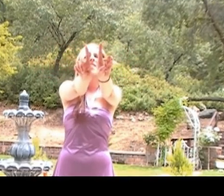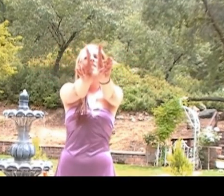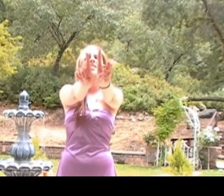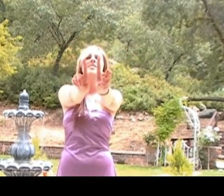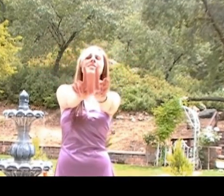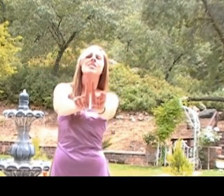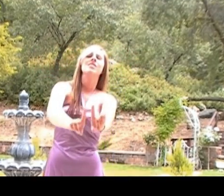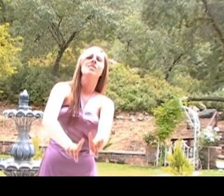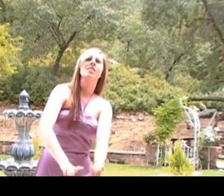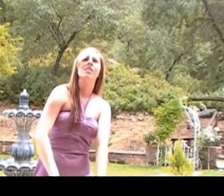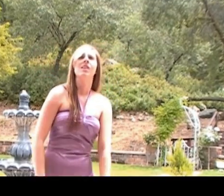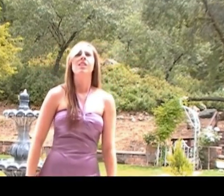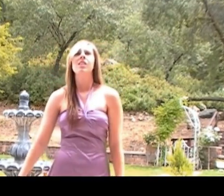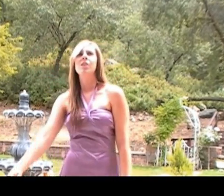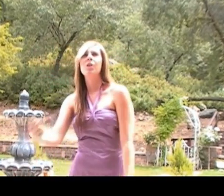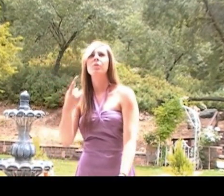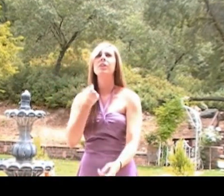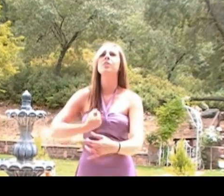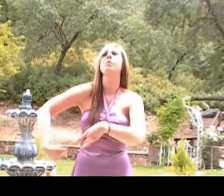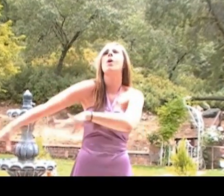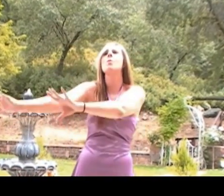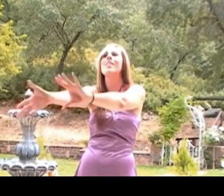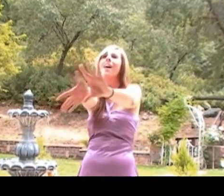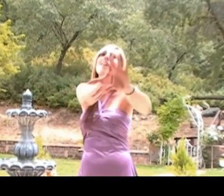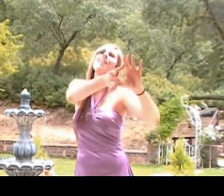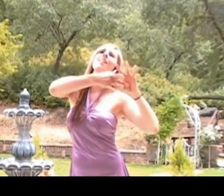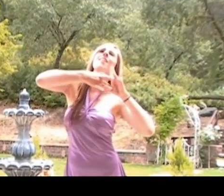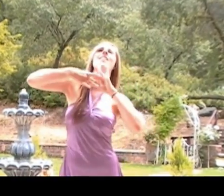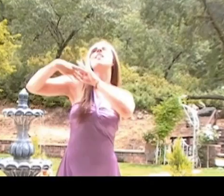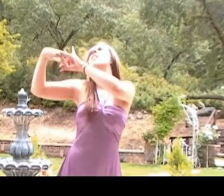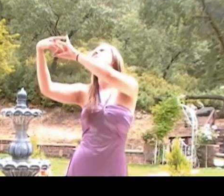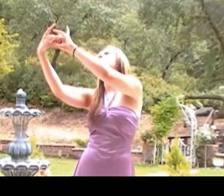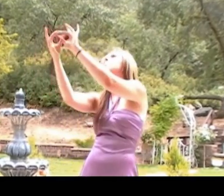When we hold on together